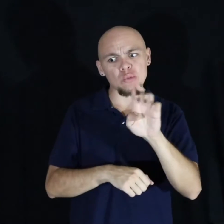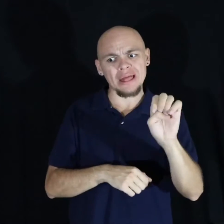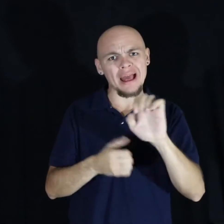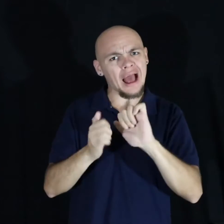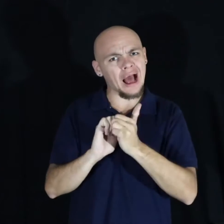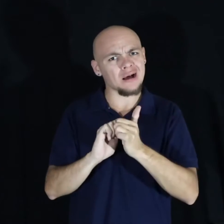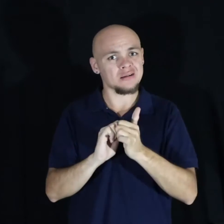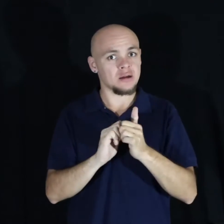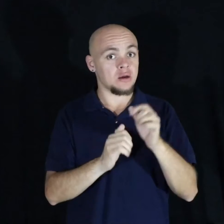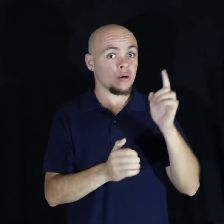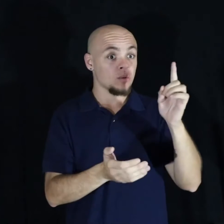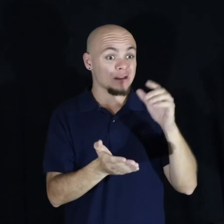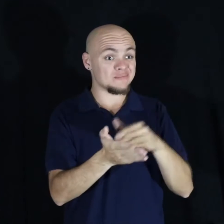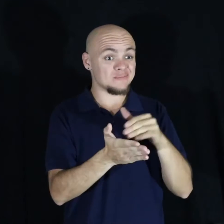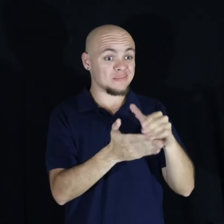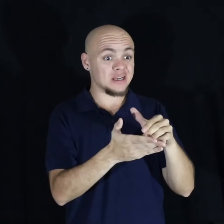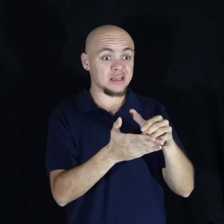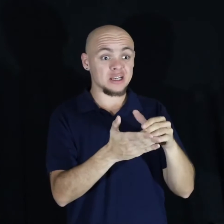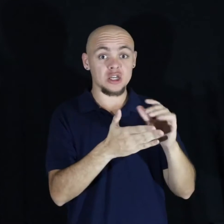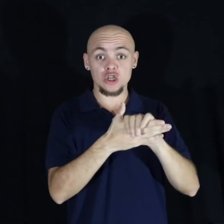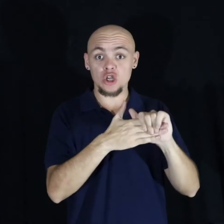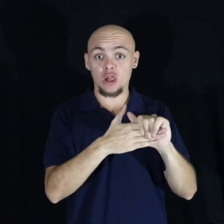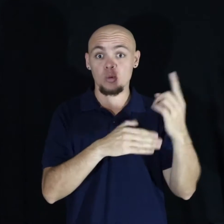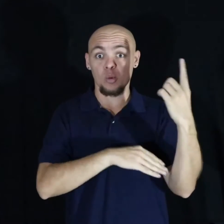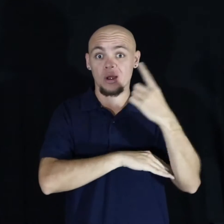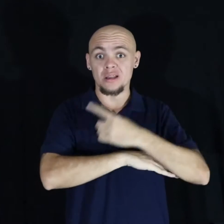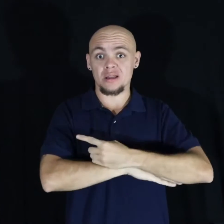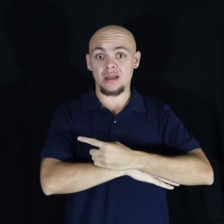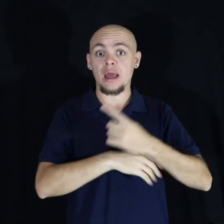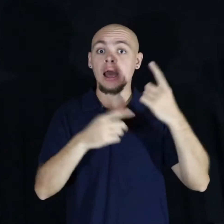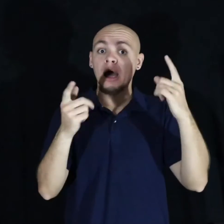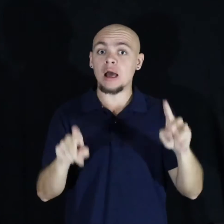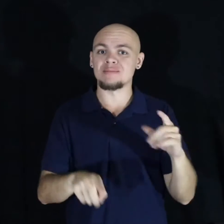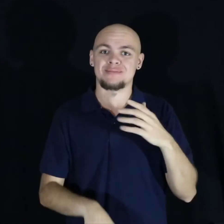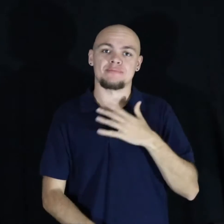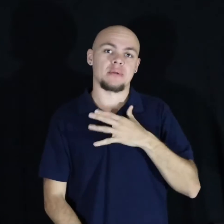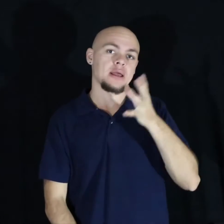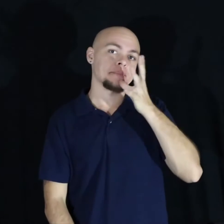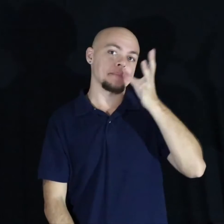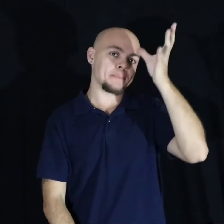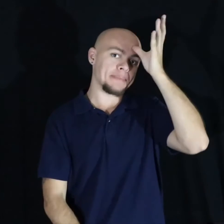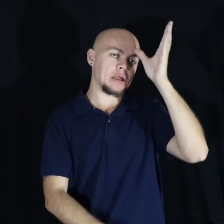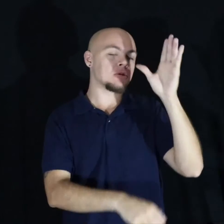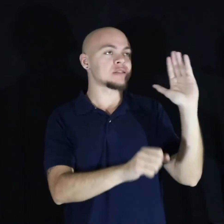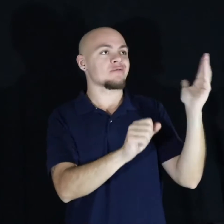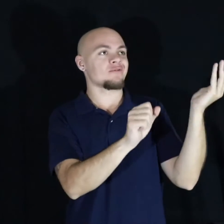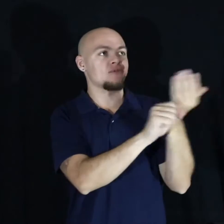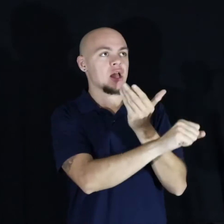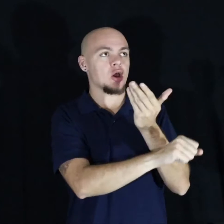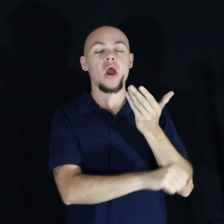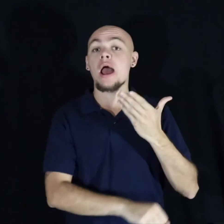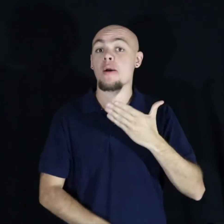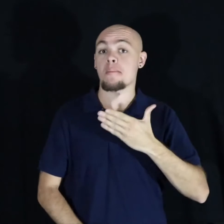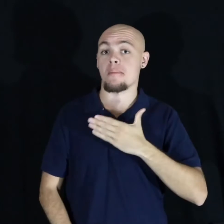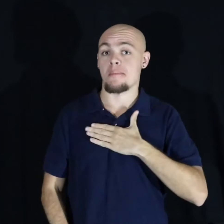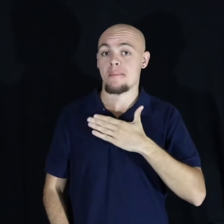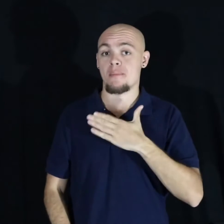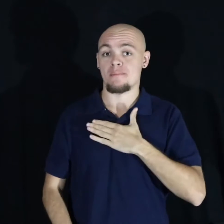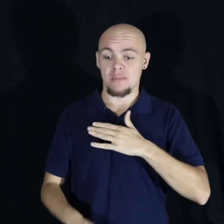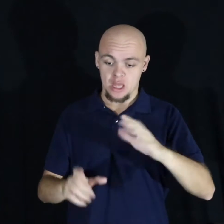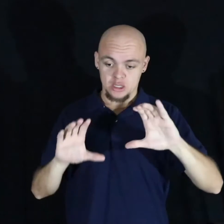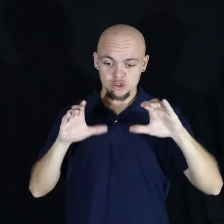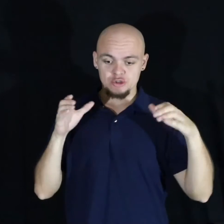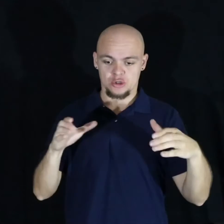dollars in one day? I had to fire my parents, and I had to audit my circle.